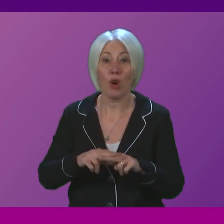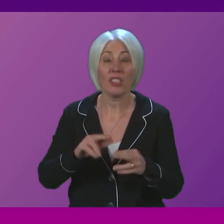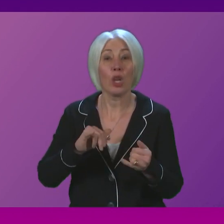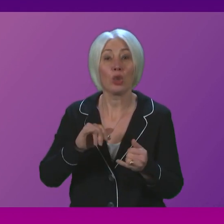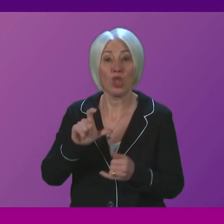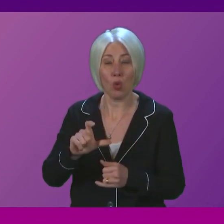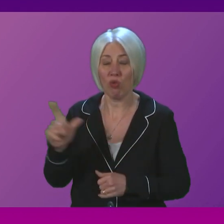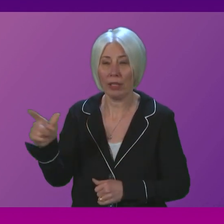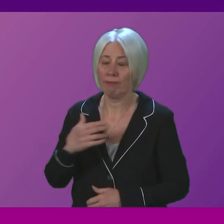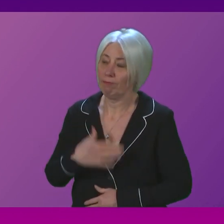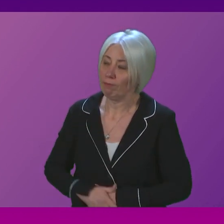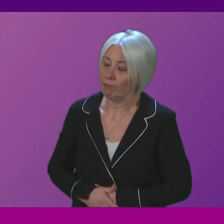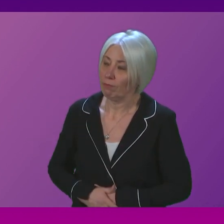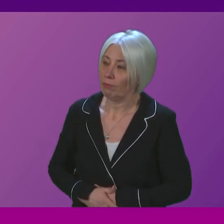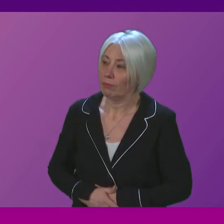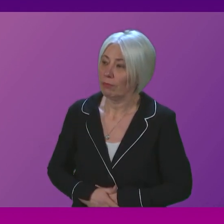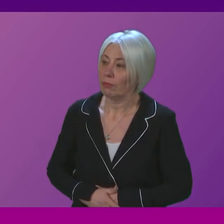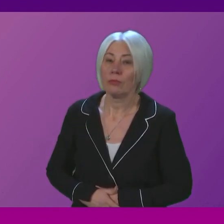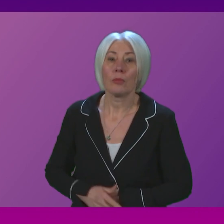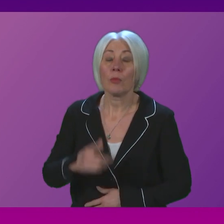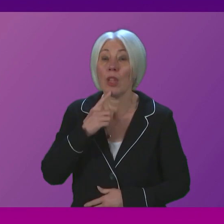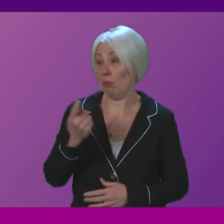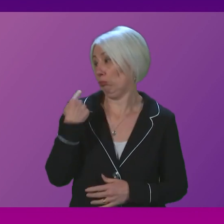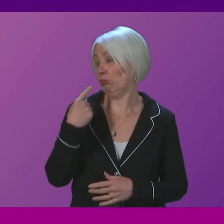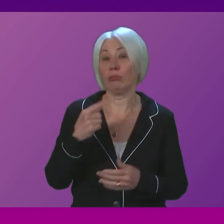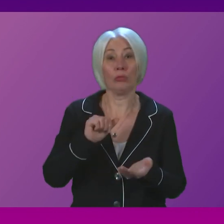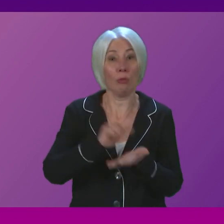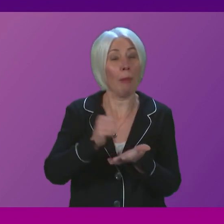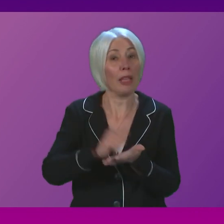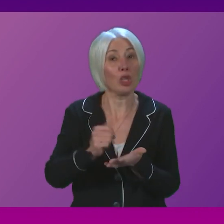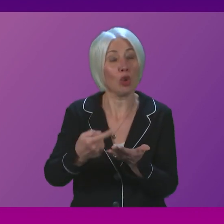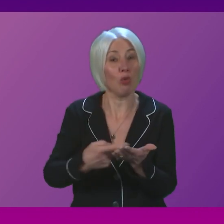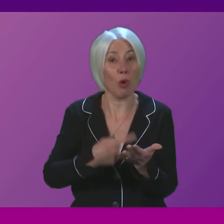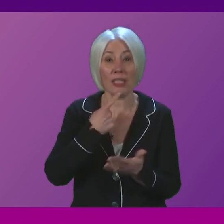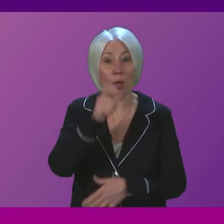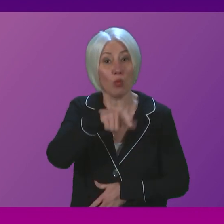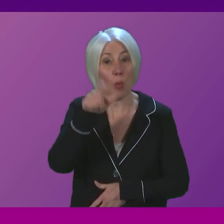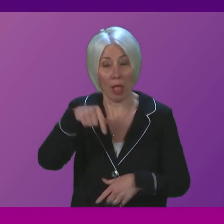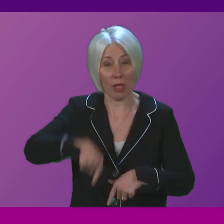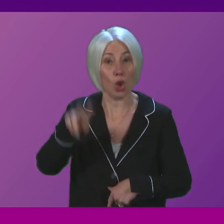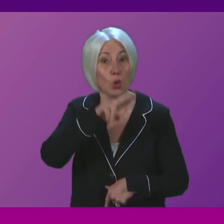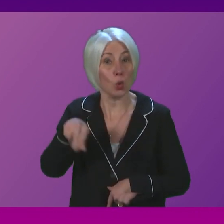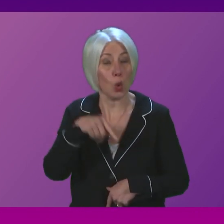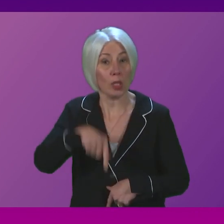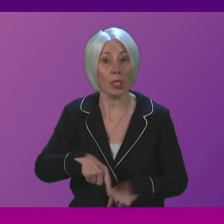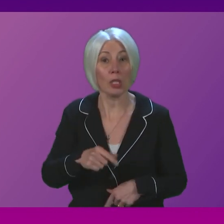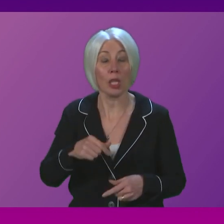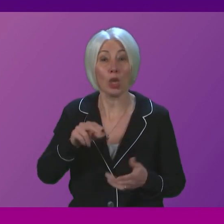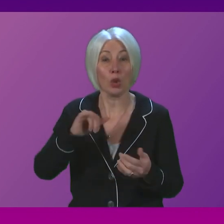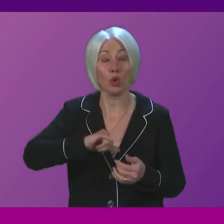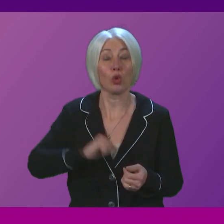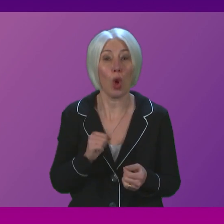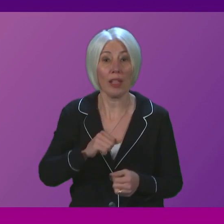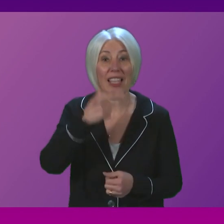you, President of the Reports were published in the last week showing that peoples in Scotland, most deprived areas, are 74